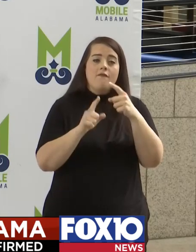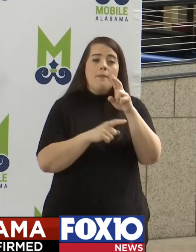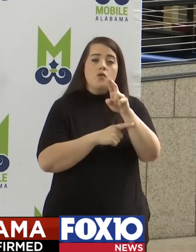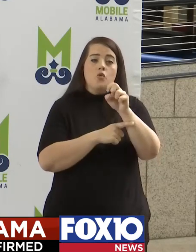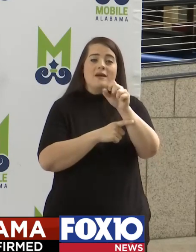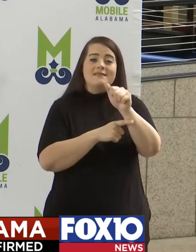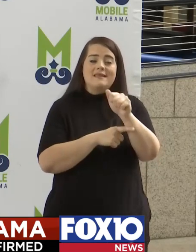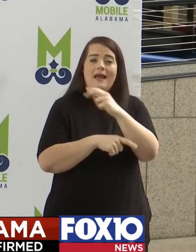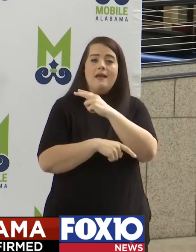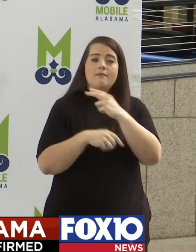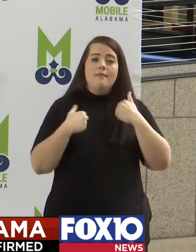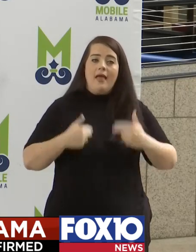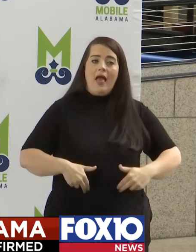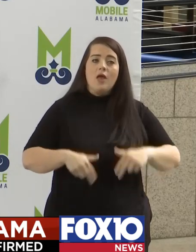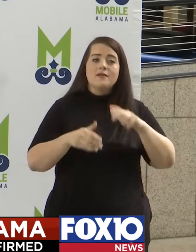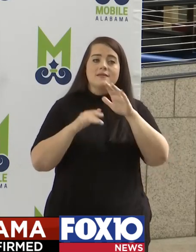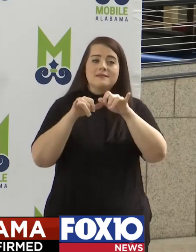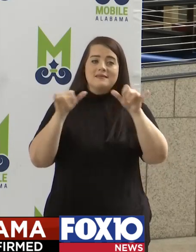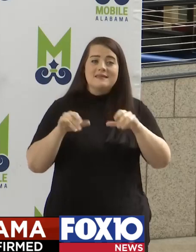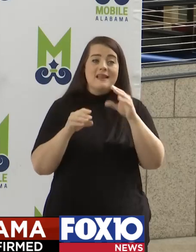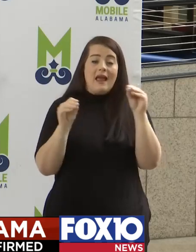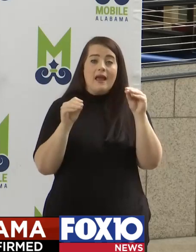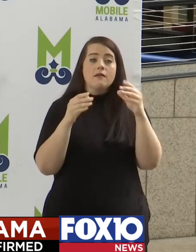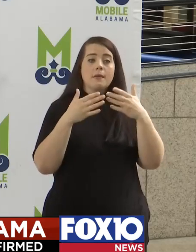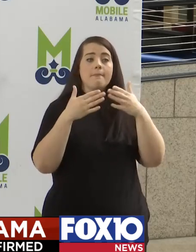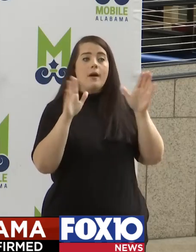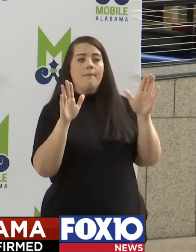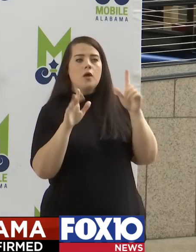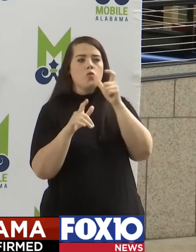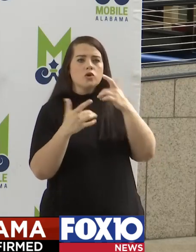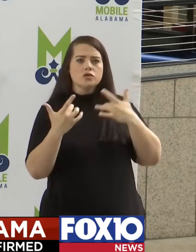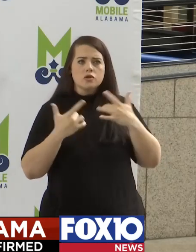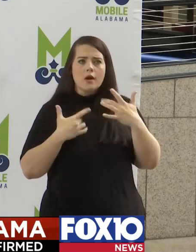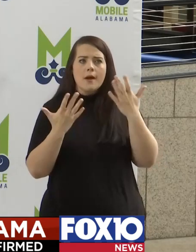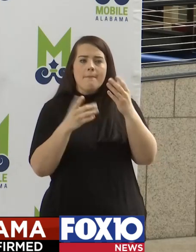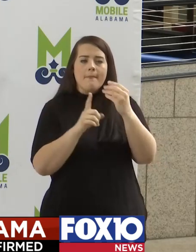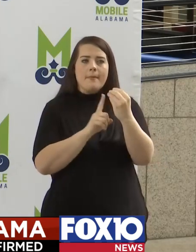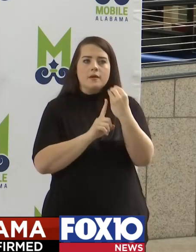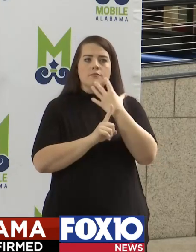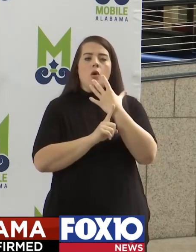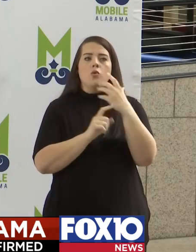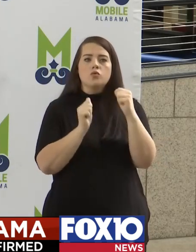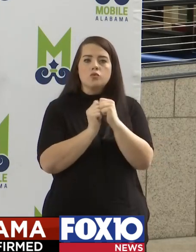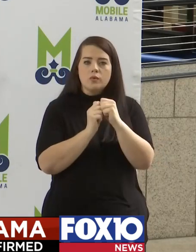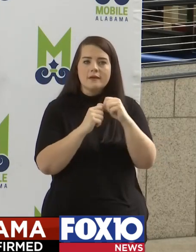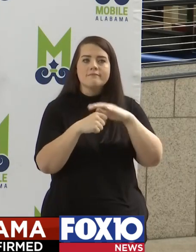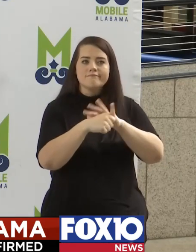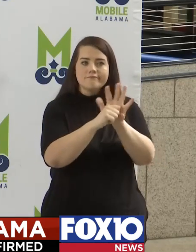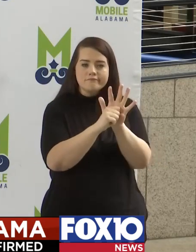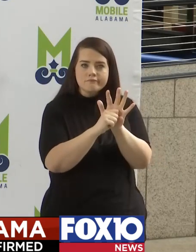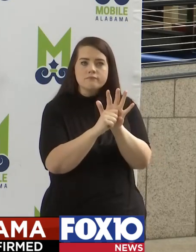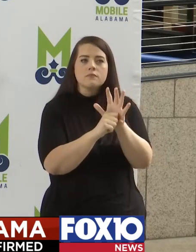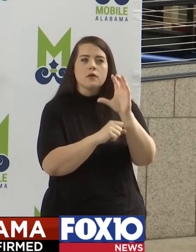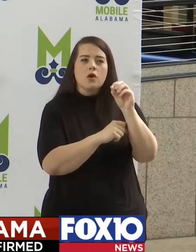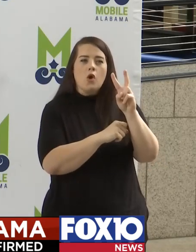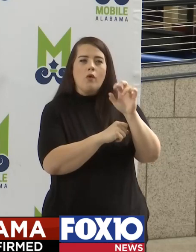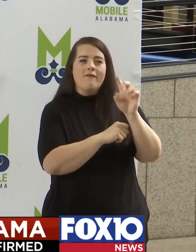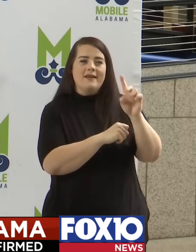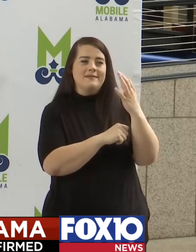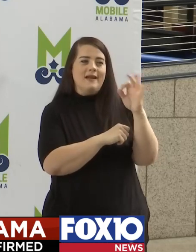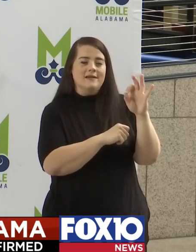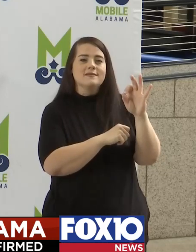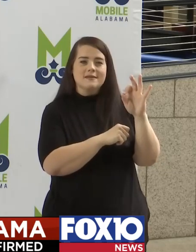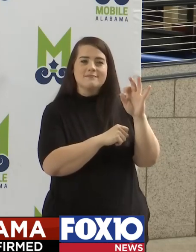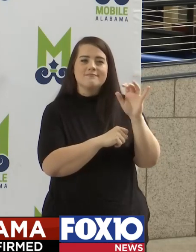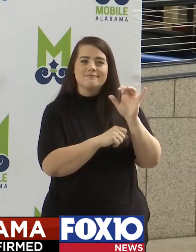Health System and the general public who are concerned that they may have been exposed or infected to COVID-19, the coronavirus,